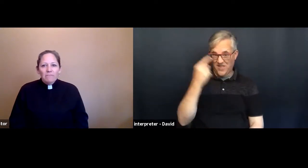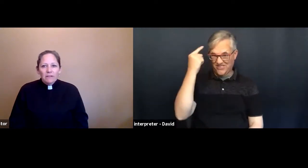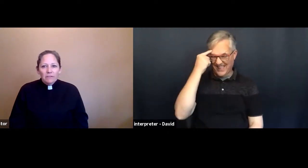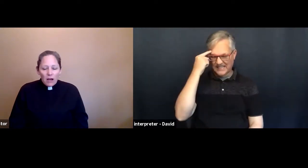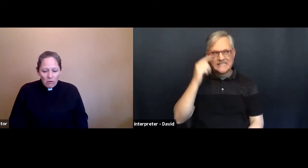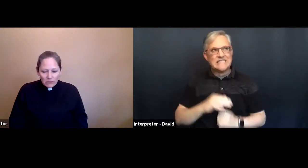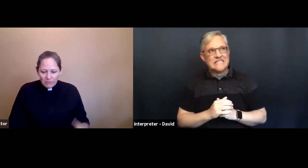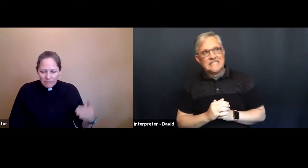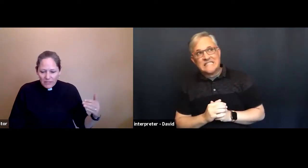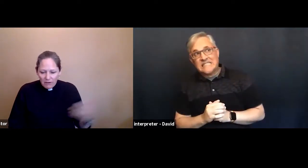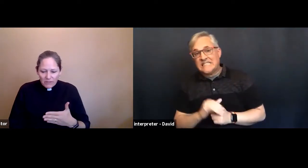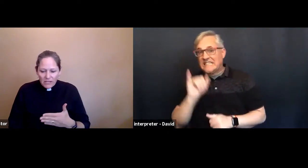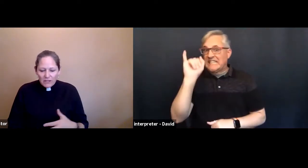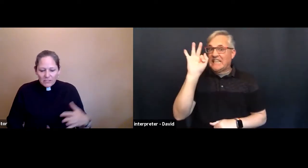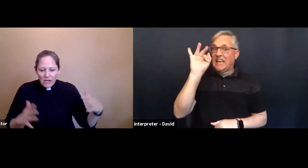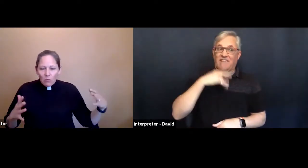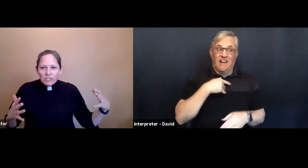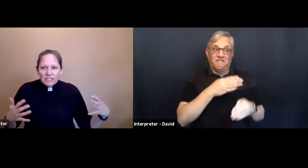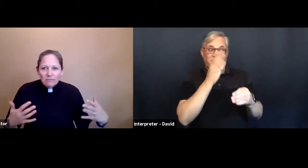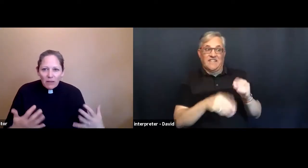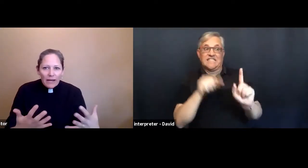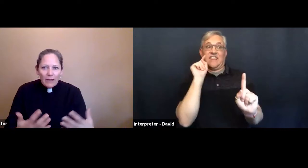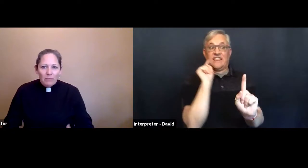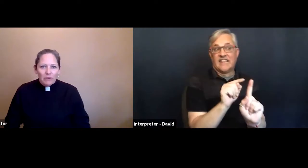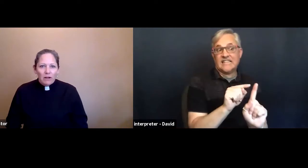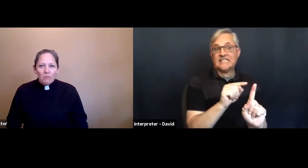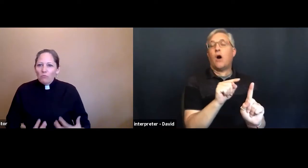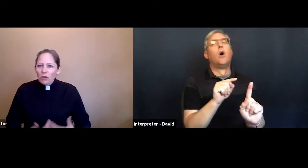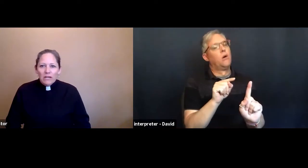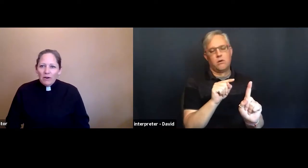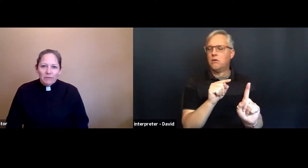figured out, then everything else would just line up. It would all work out.